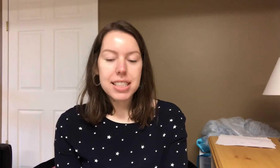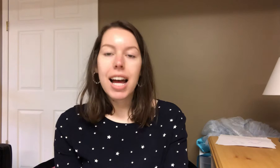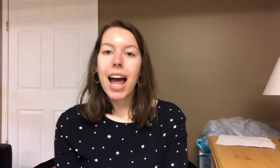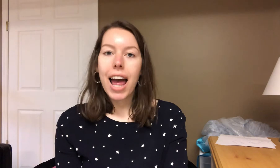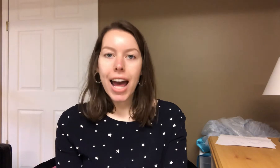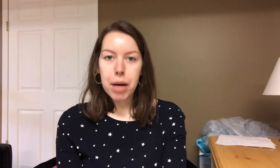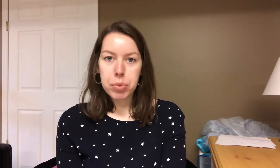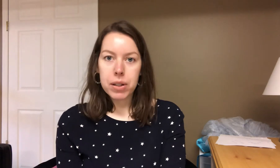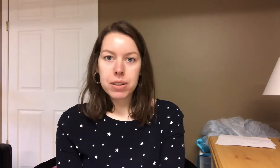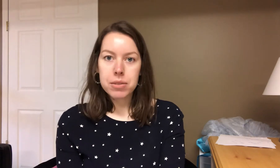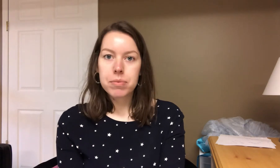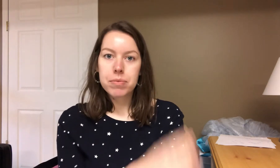apple.